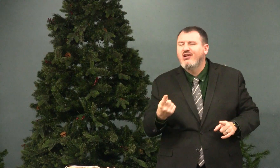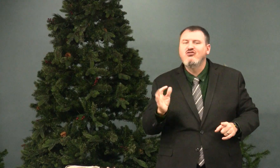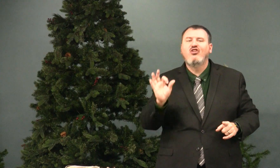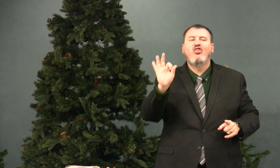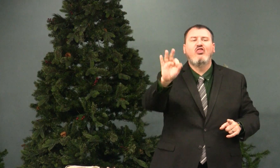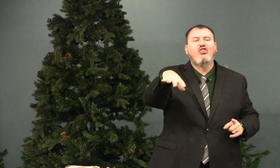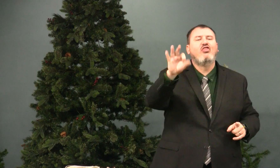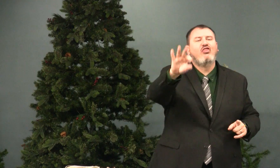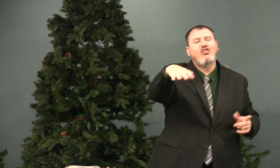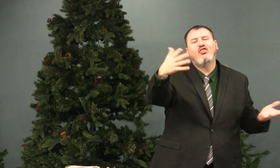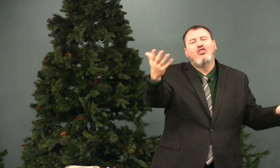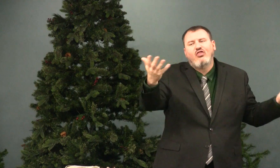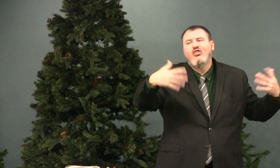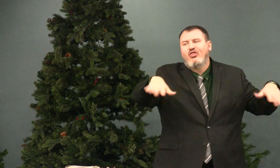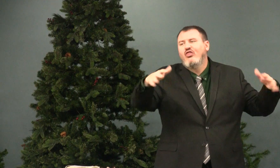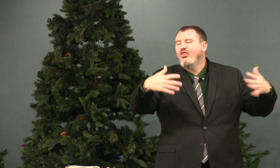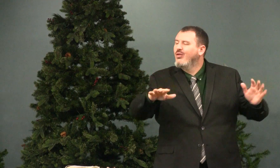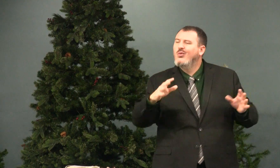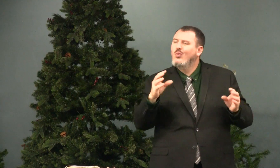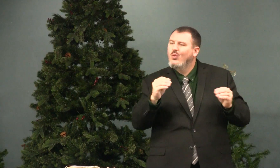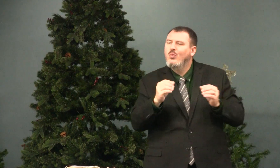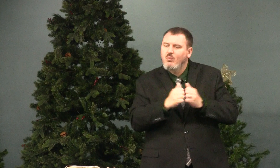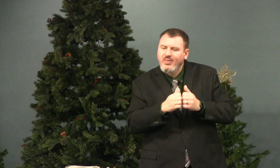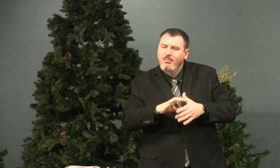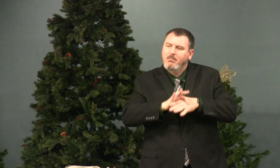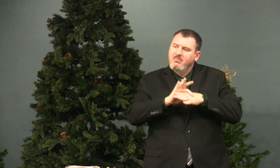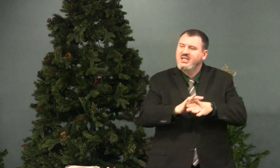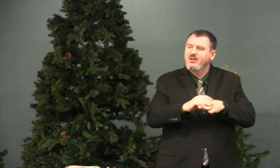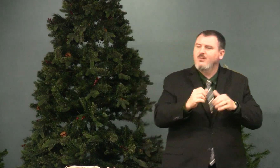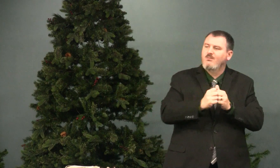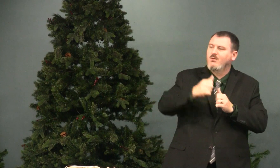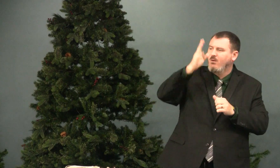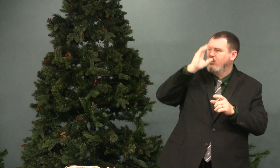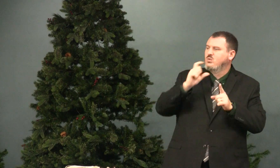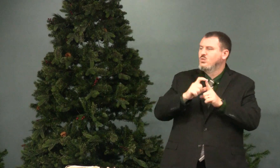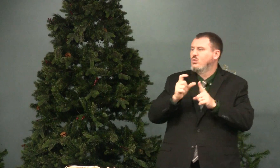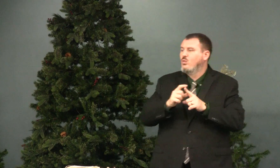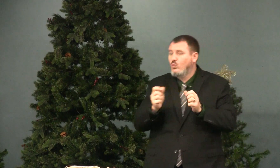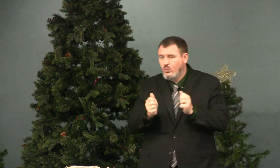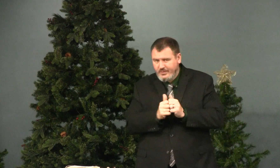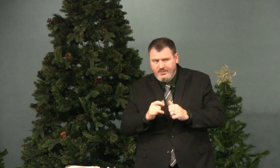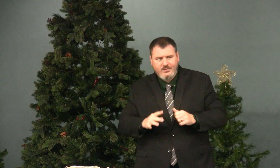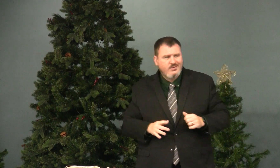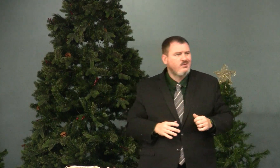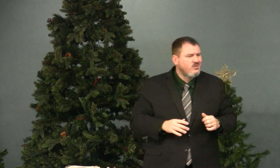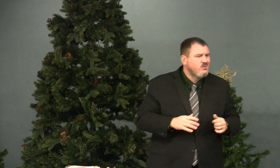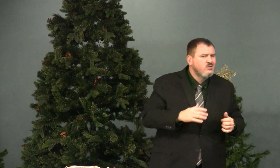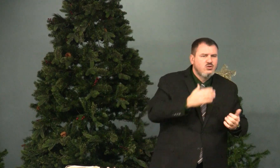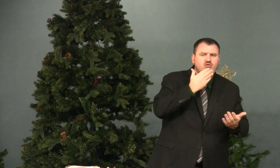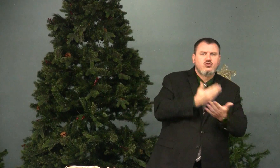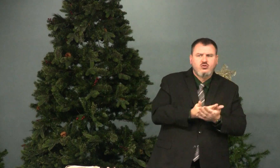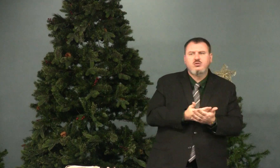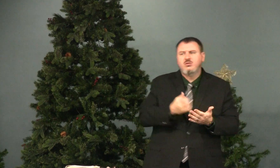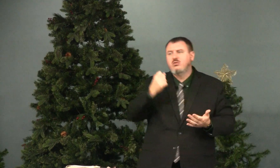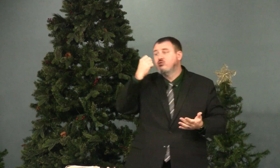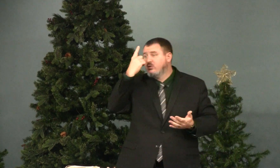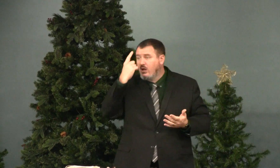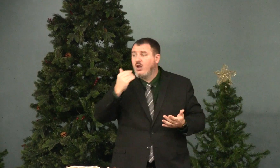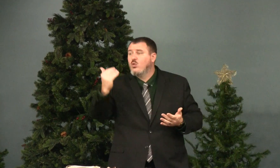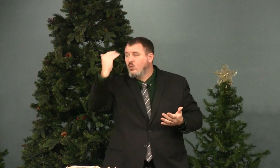And not just pick and choose things, but to give us the meat of God's Word. So that's good.